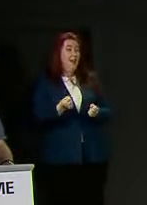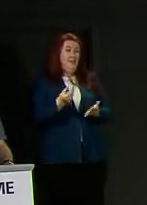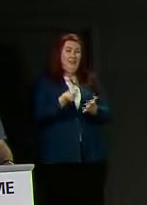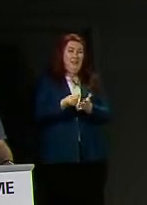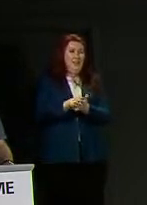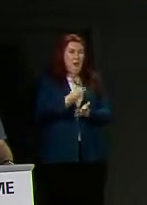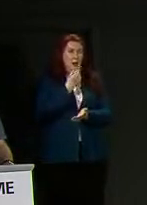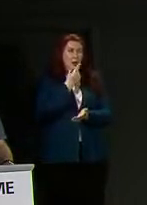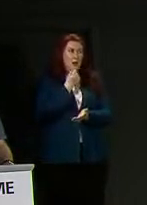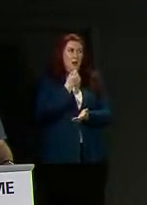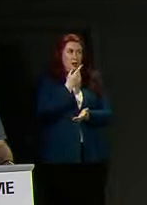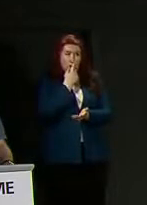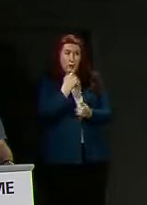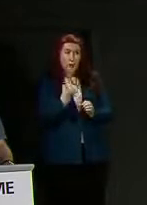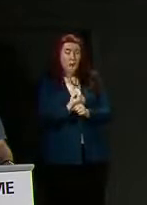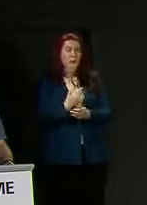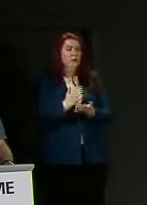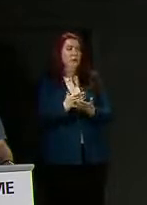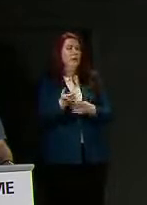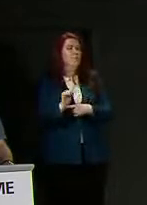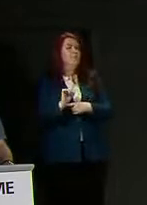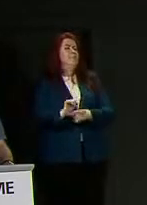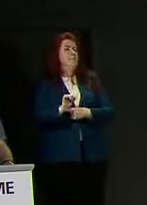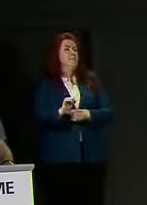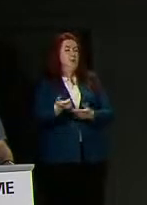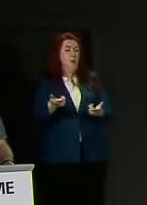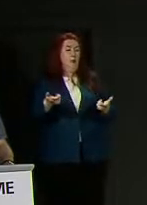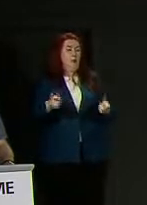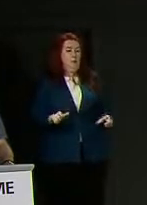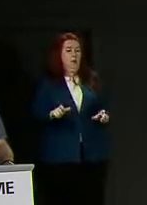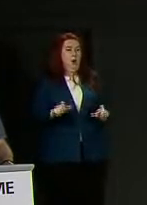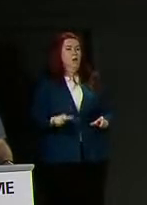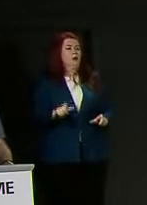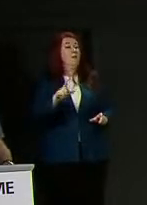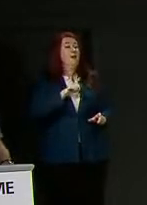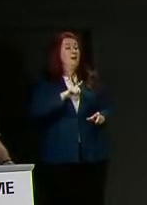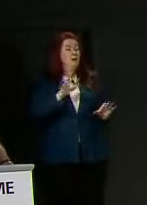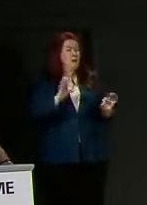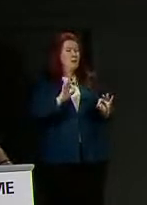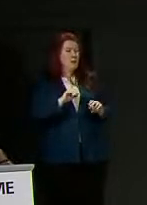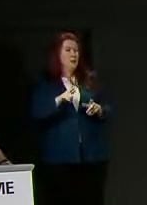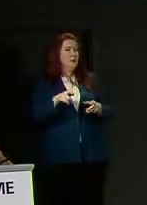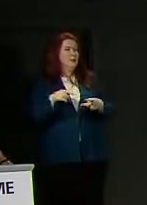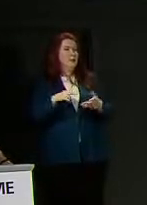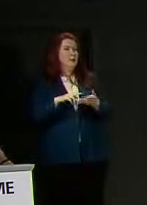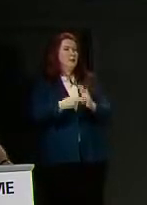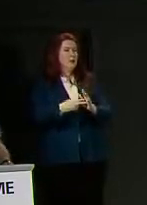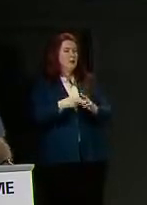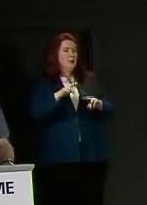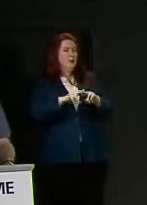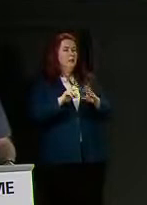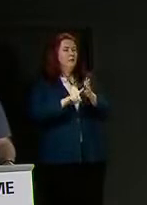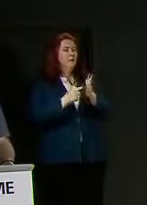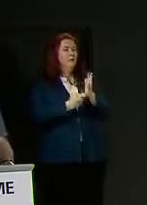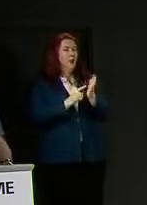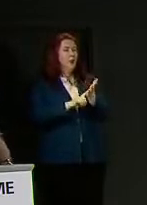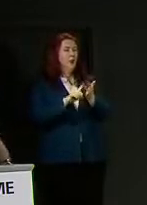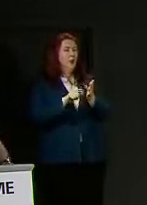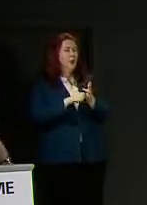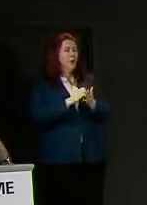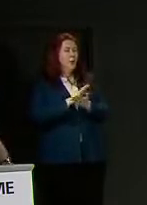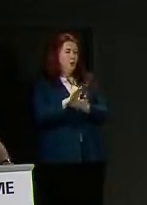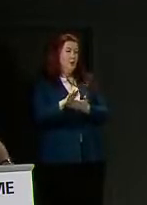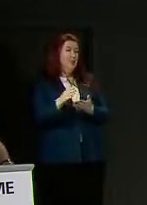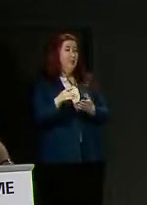so. That you were basically prevented from locking down earlier because you didn't have the furlough scheme in place. Can you confirm that